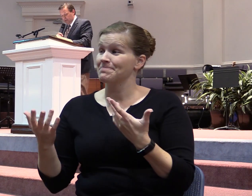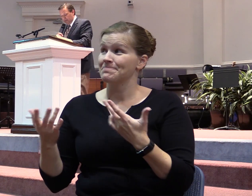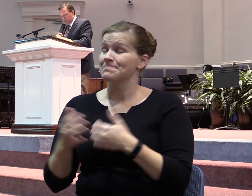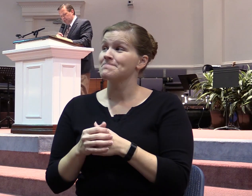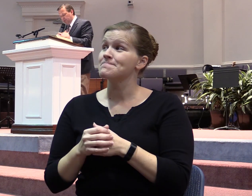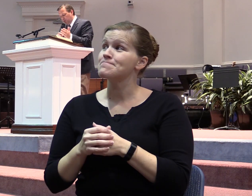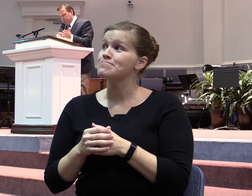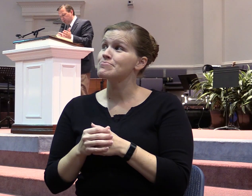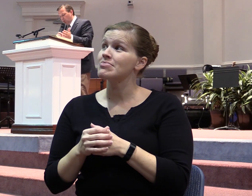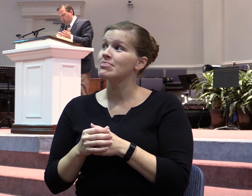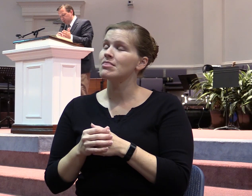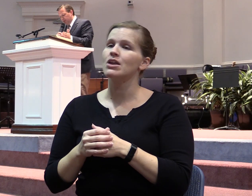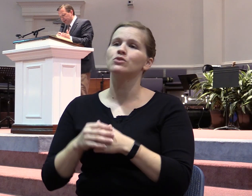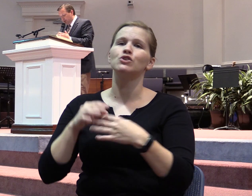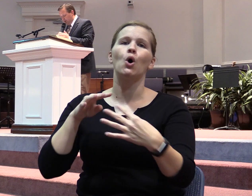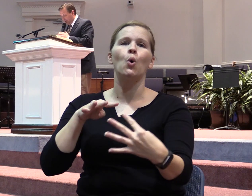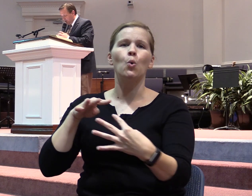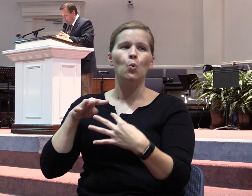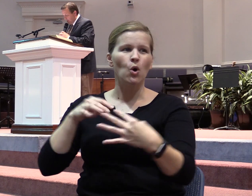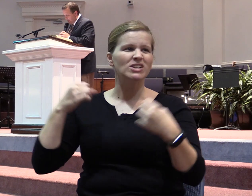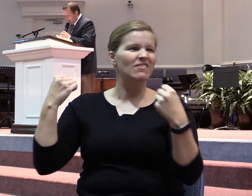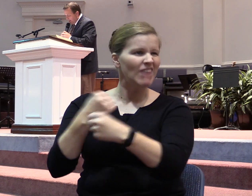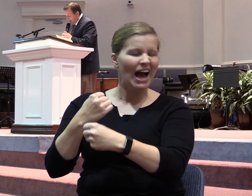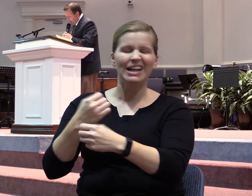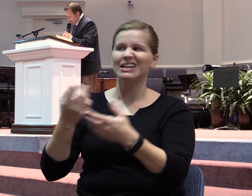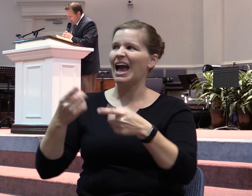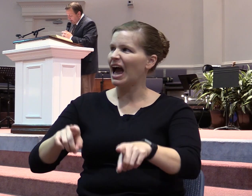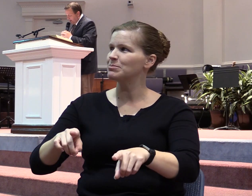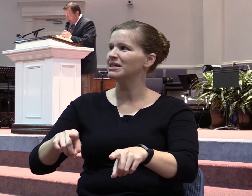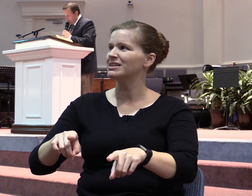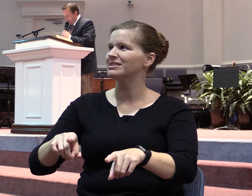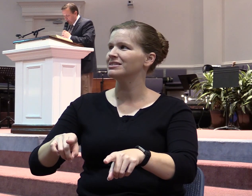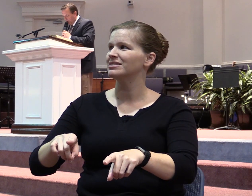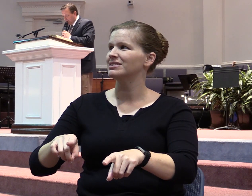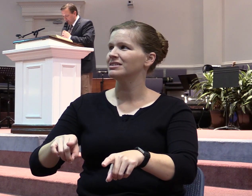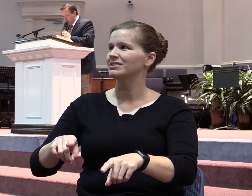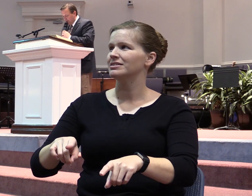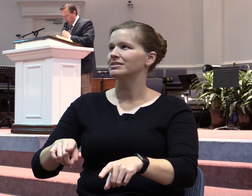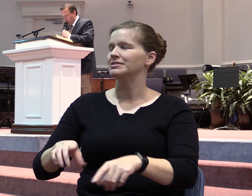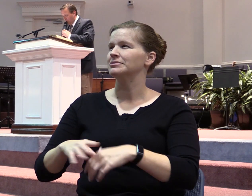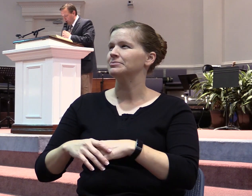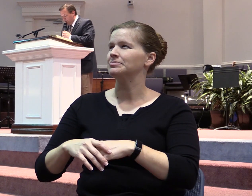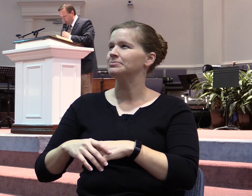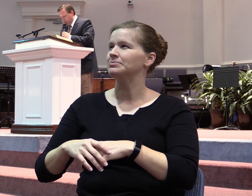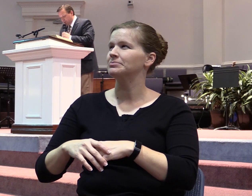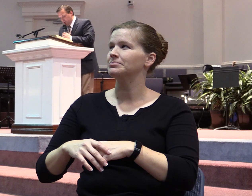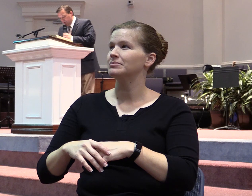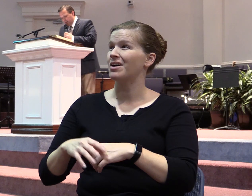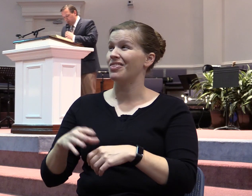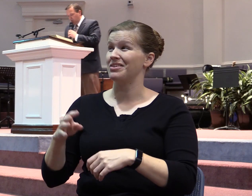He said, from whence come wars and fighting among you. Come they not hence even of your own lust that war in your members. You